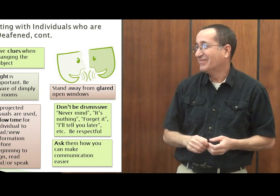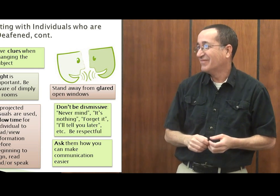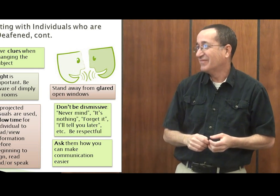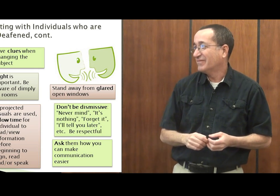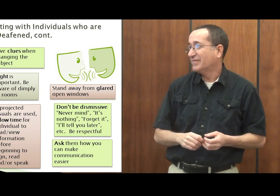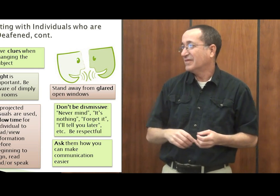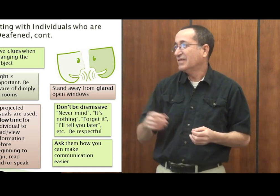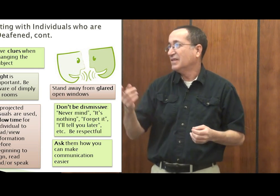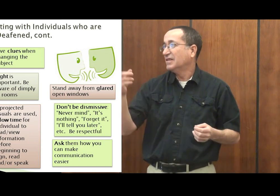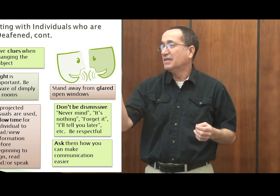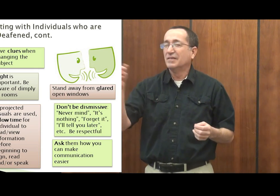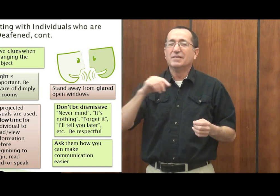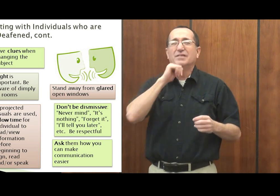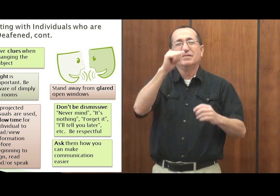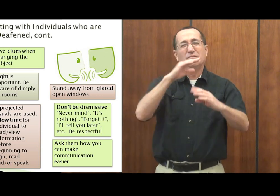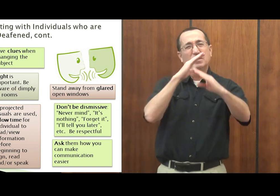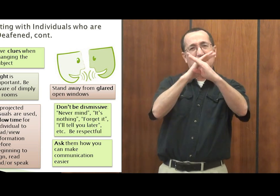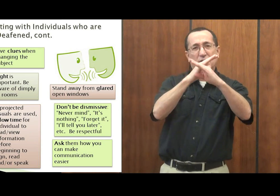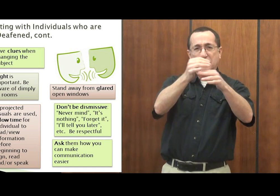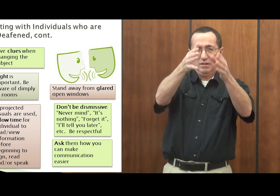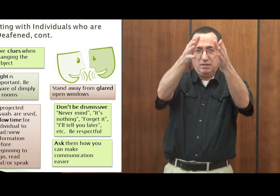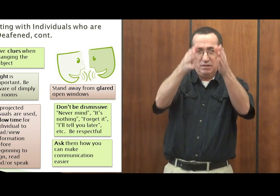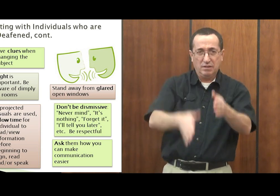one language to another. So there are short pauses in here, I apologize.